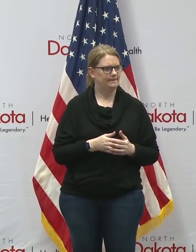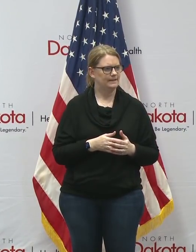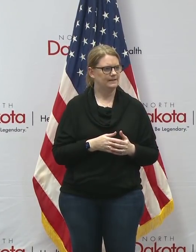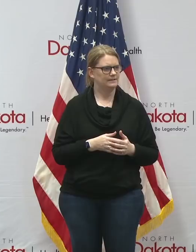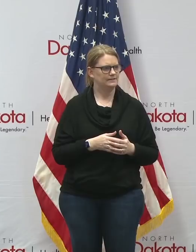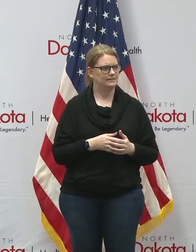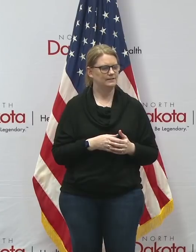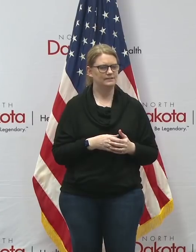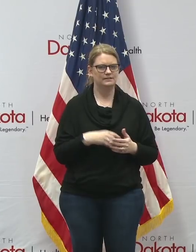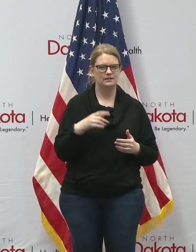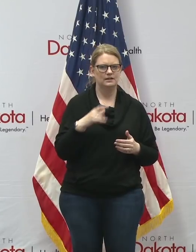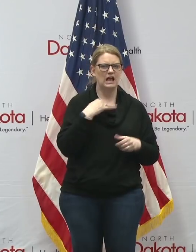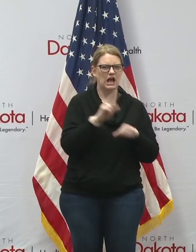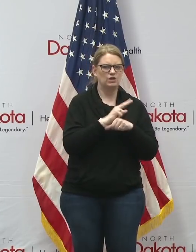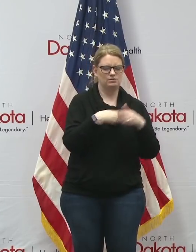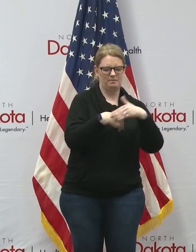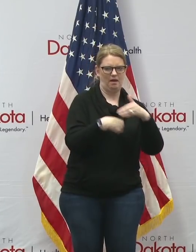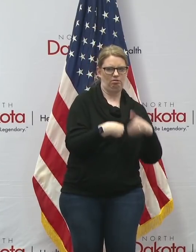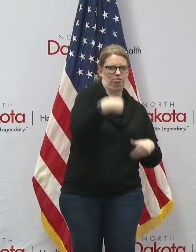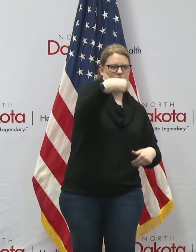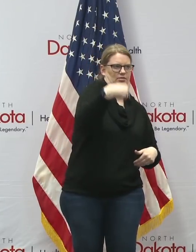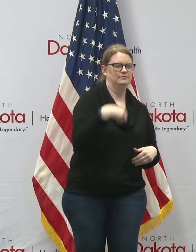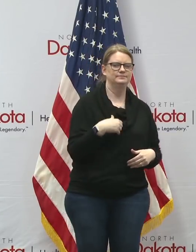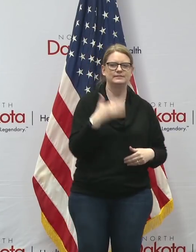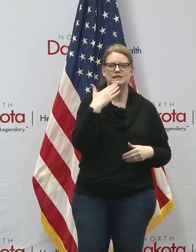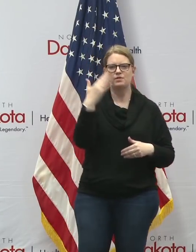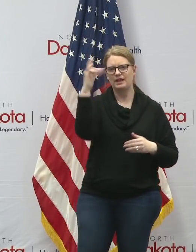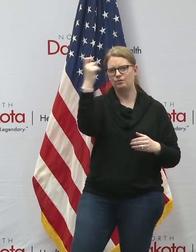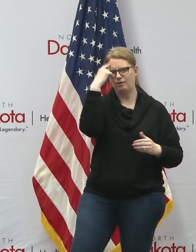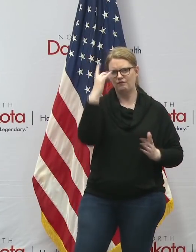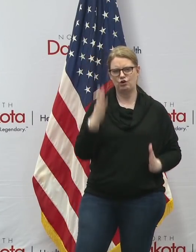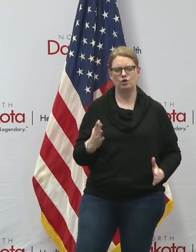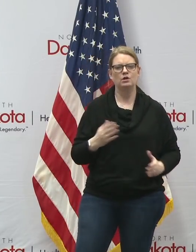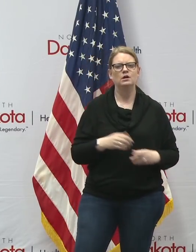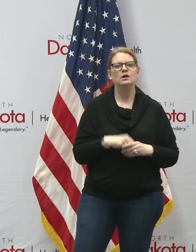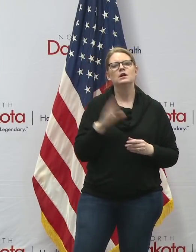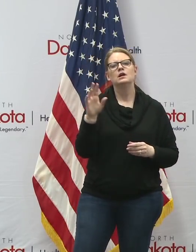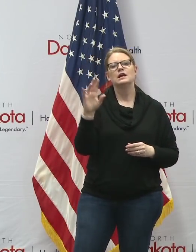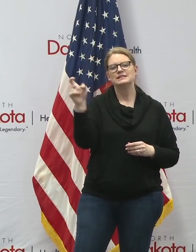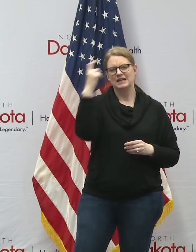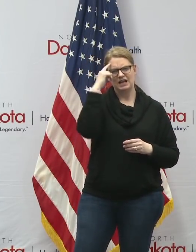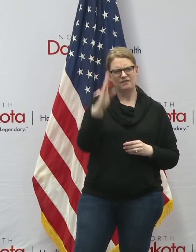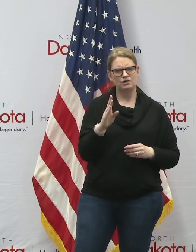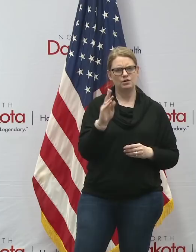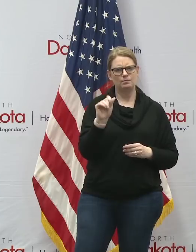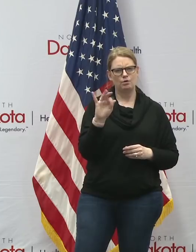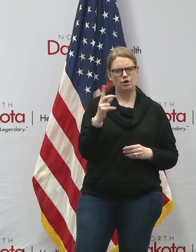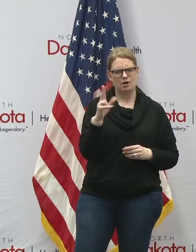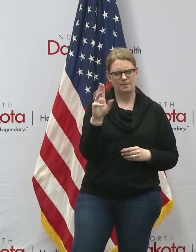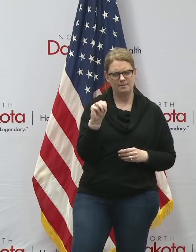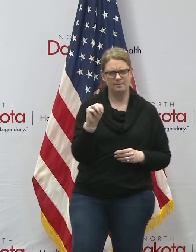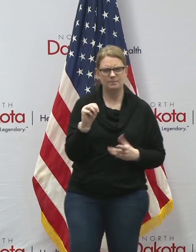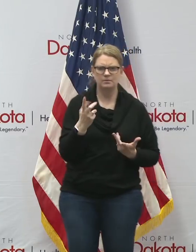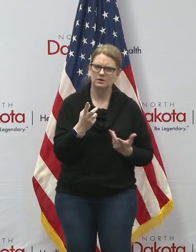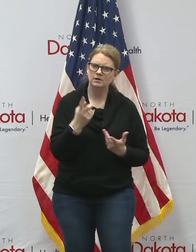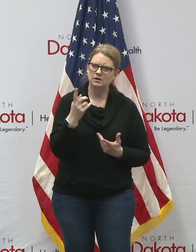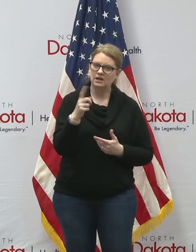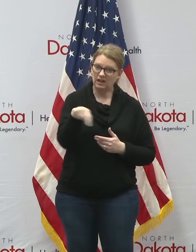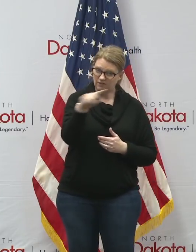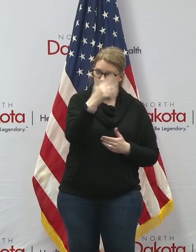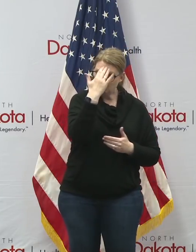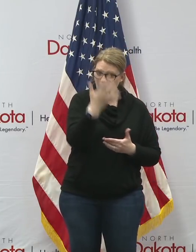uh the back of my hand uh thank you governor appreciate that uh as governor burgum said uh if you know of trusted local